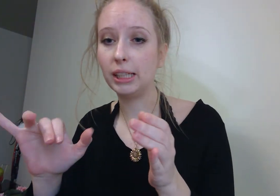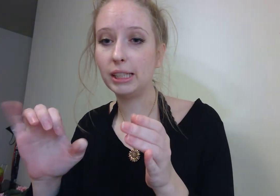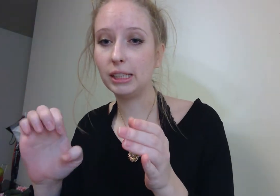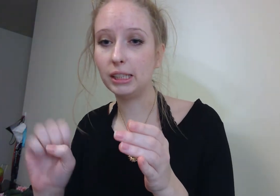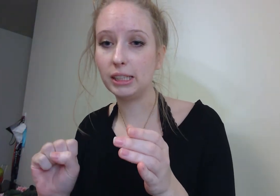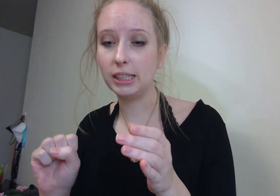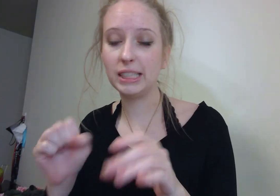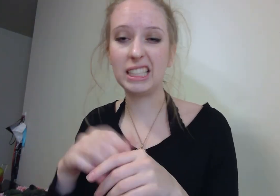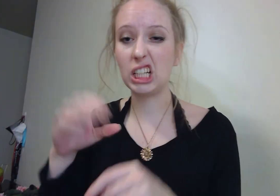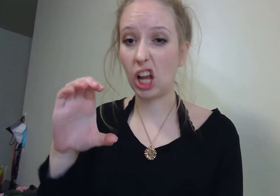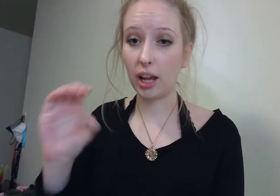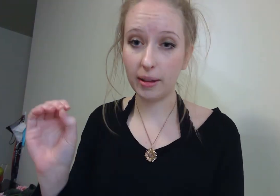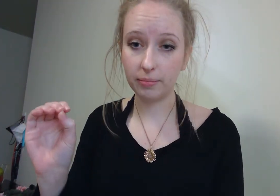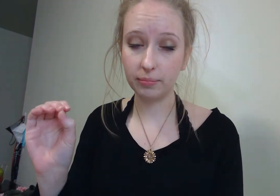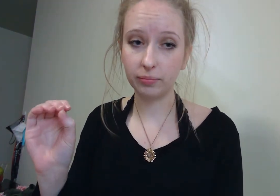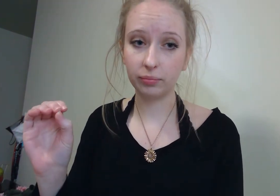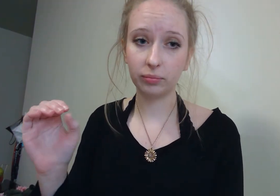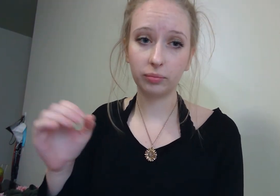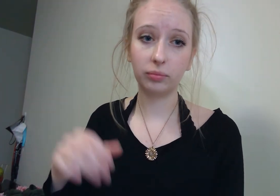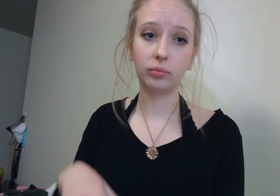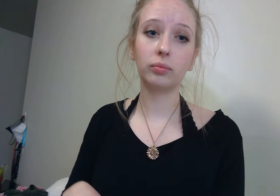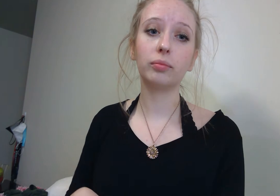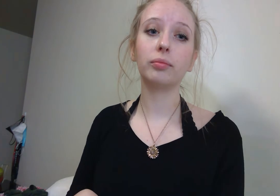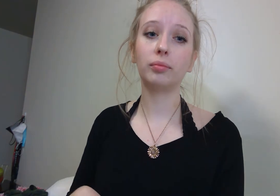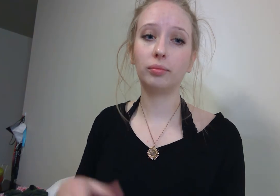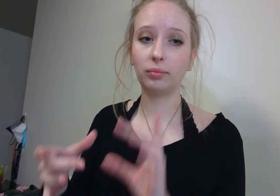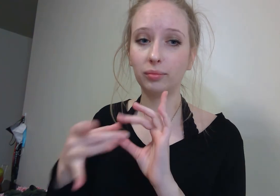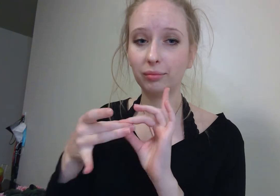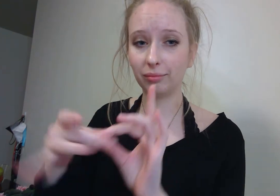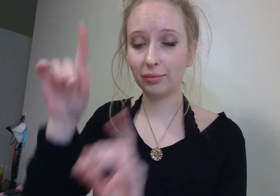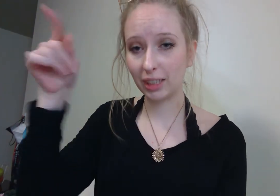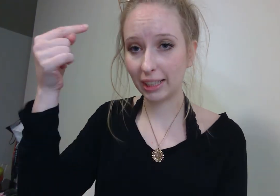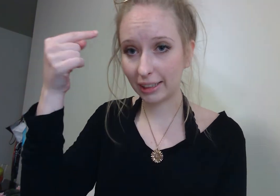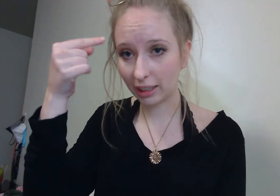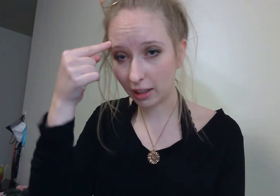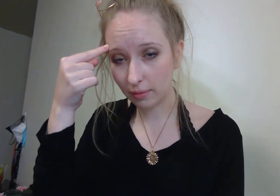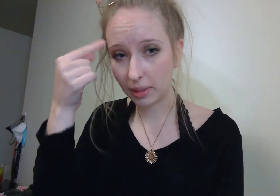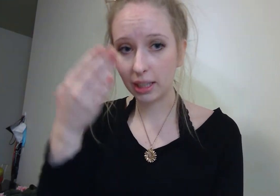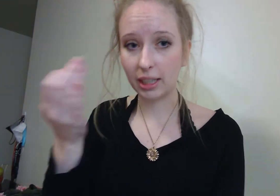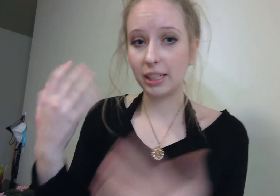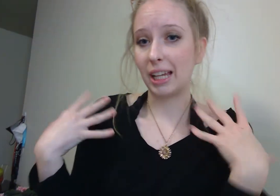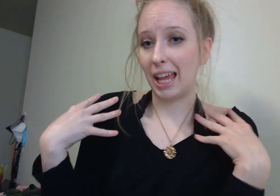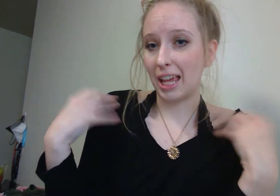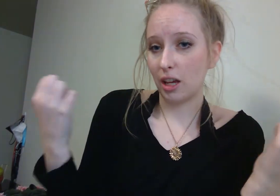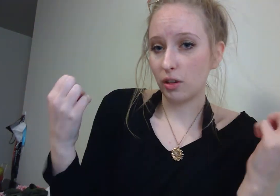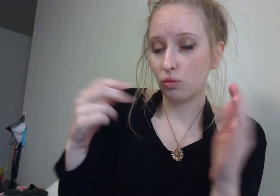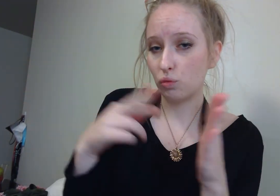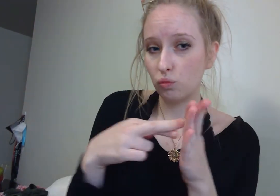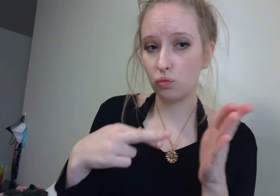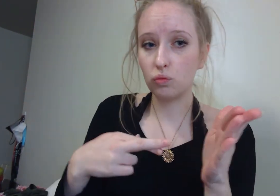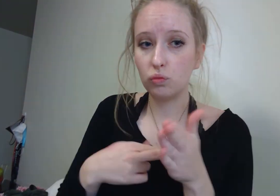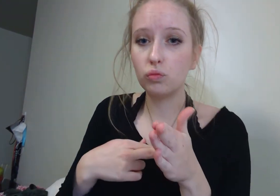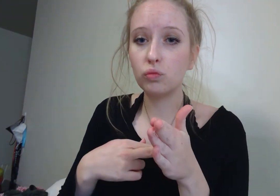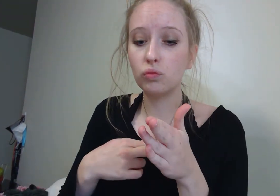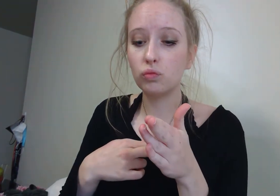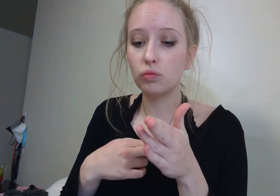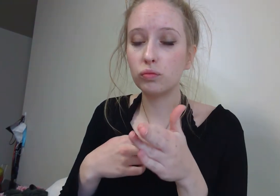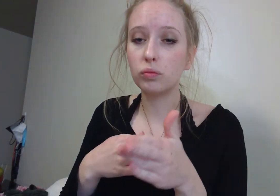with public and government health policies and programs. These types of professionals might work with low-income